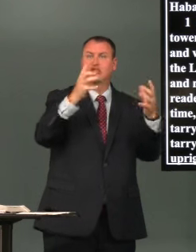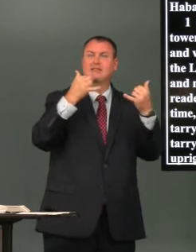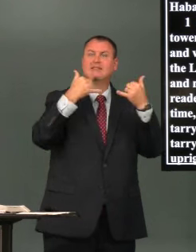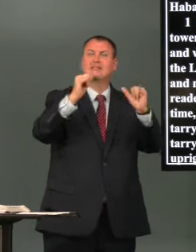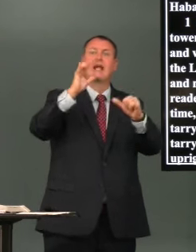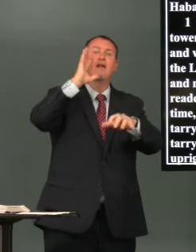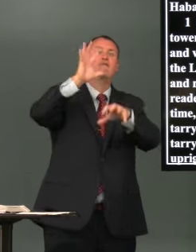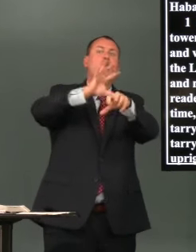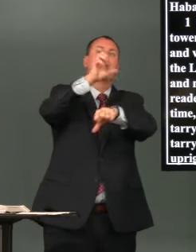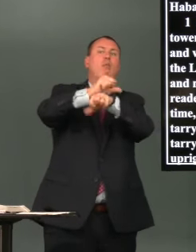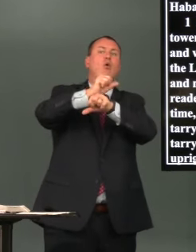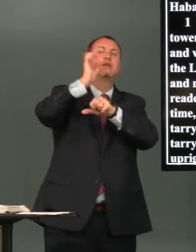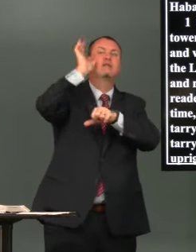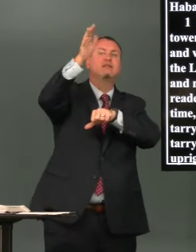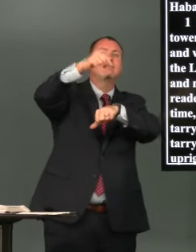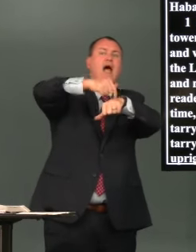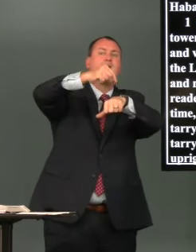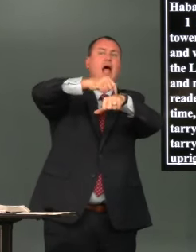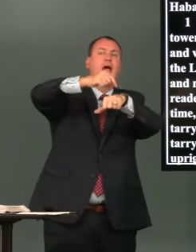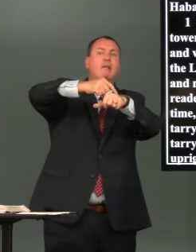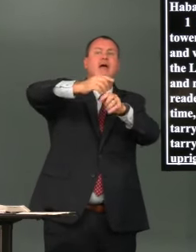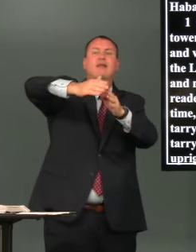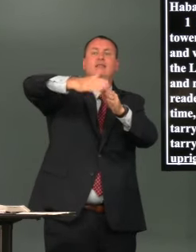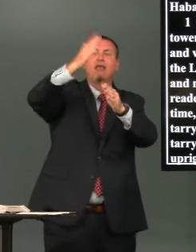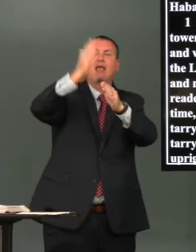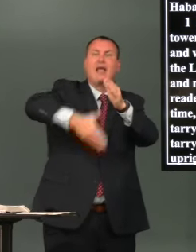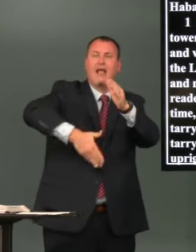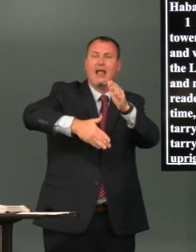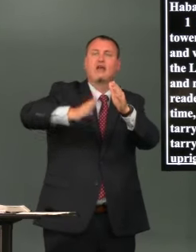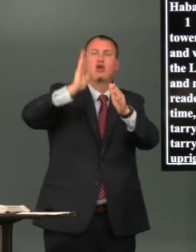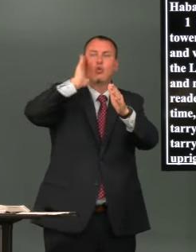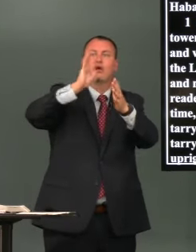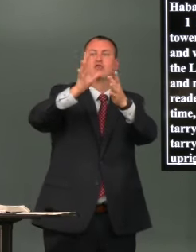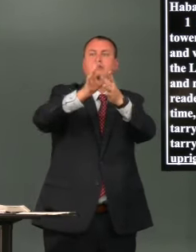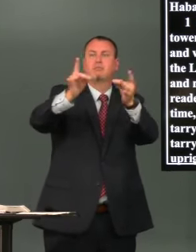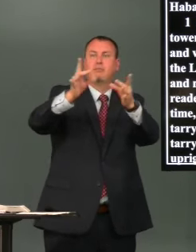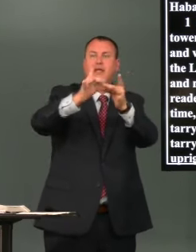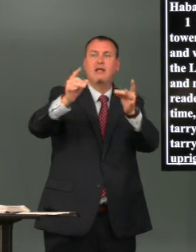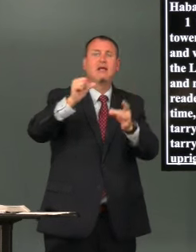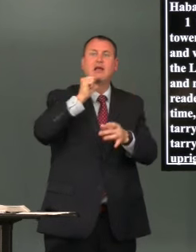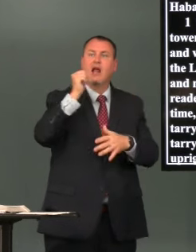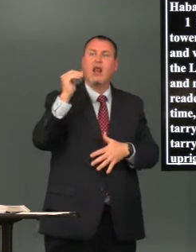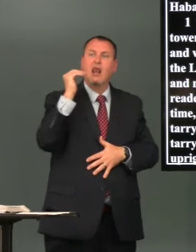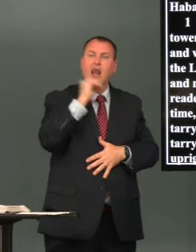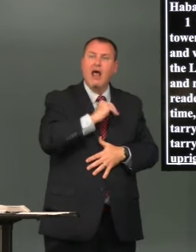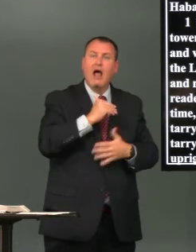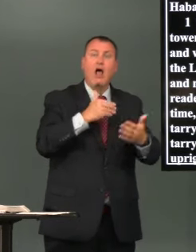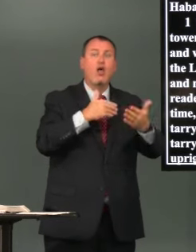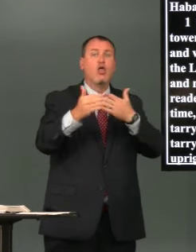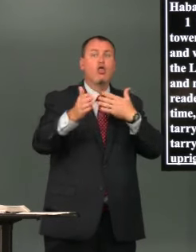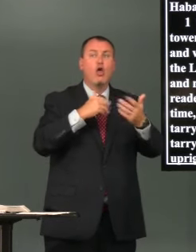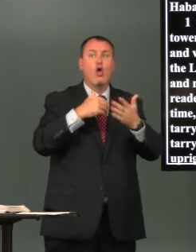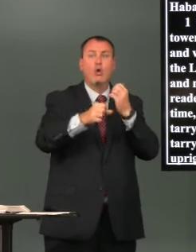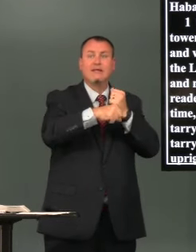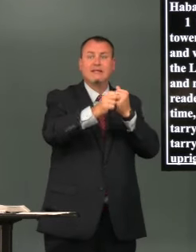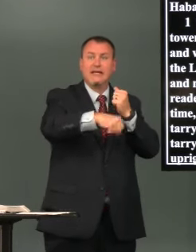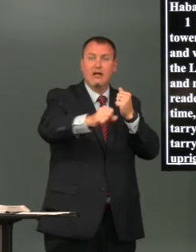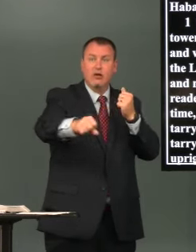it for the vision is yet to be for an appointed time but at the end it shall speak and not